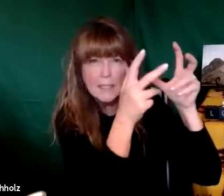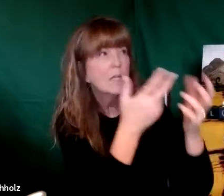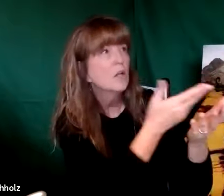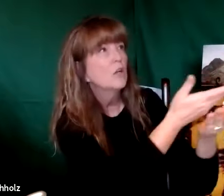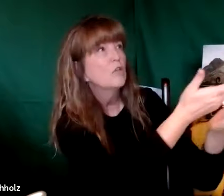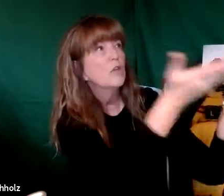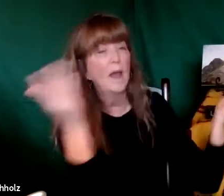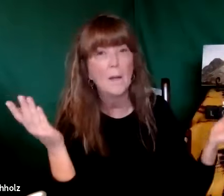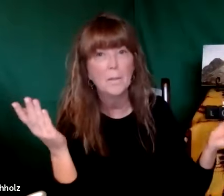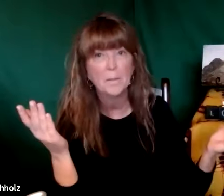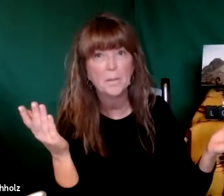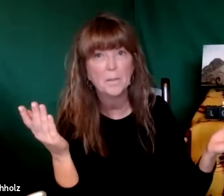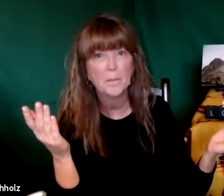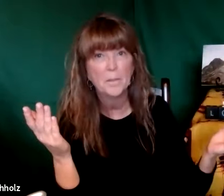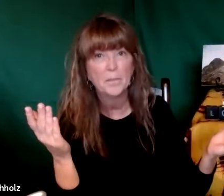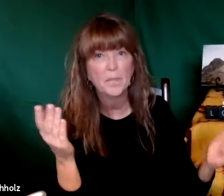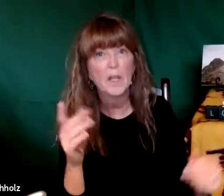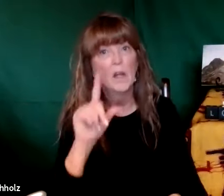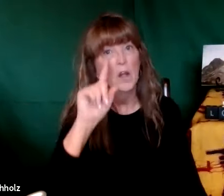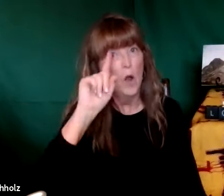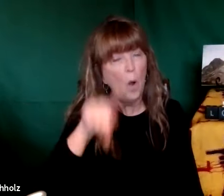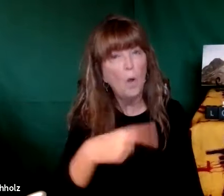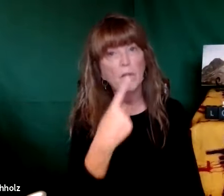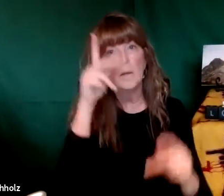very hard to fight against those messages